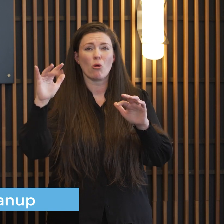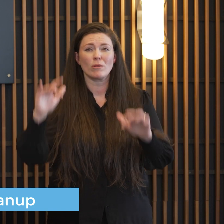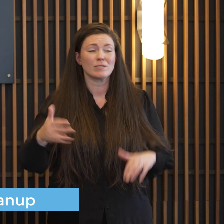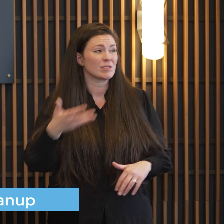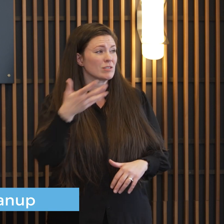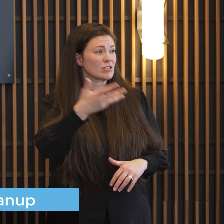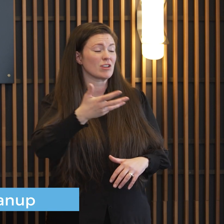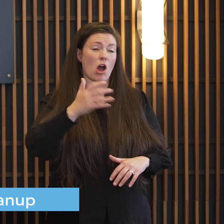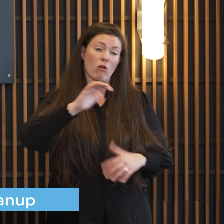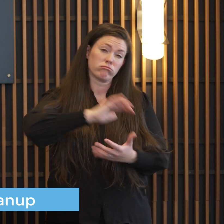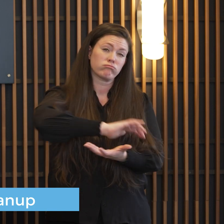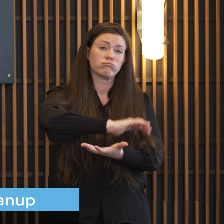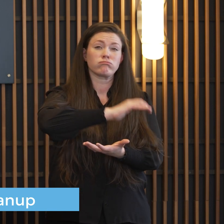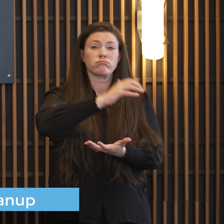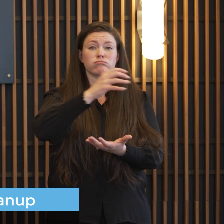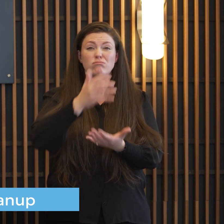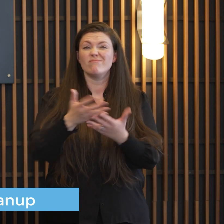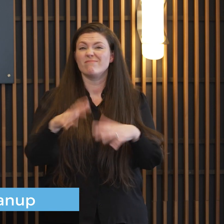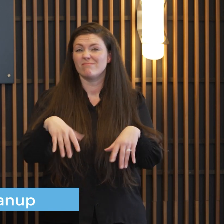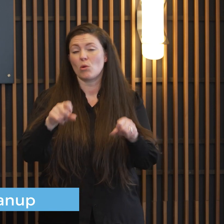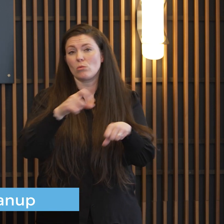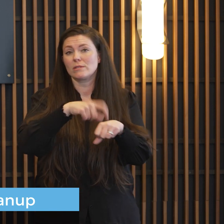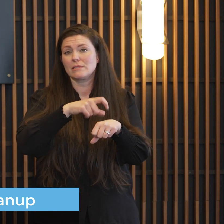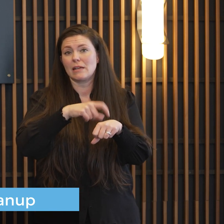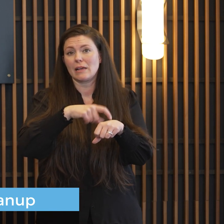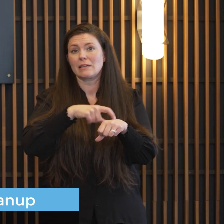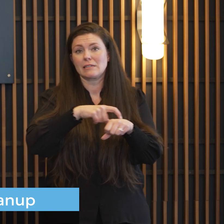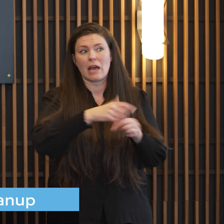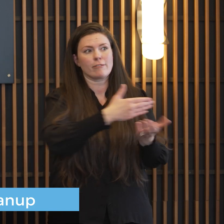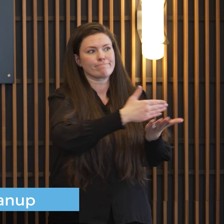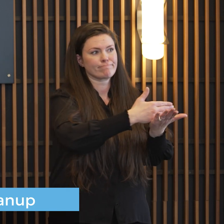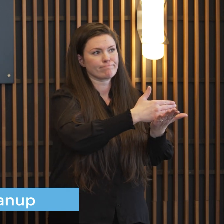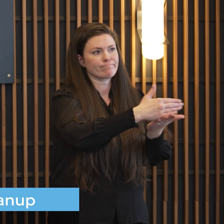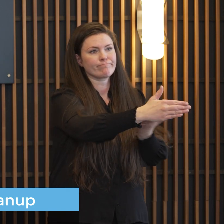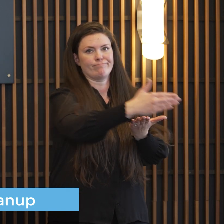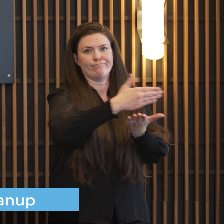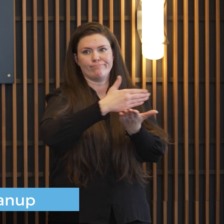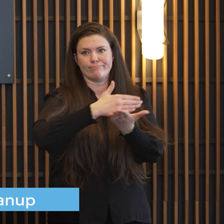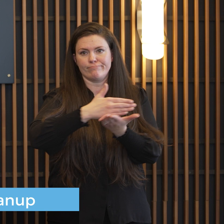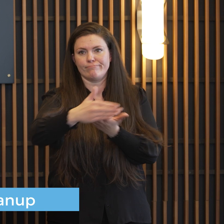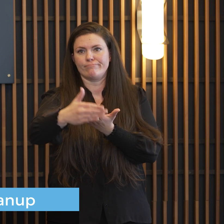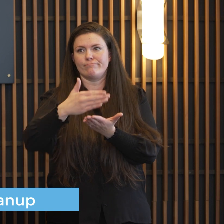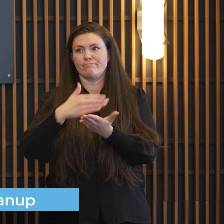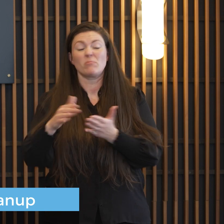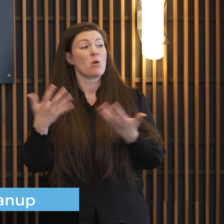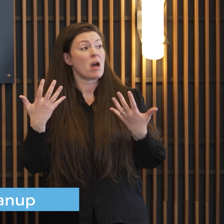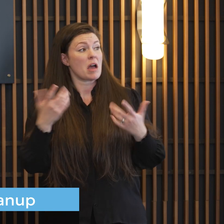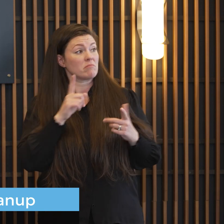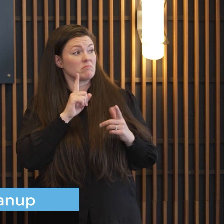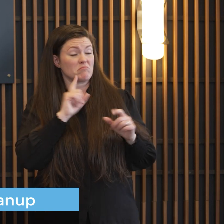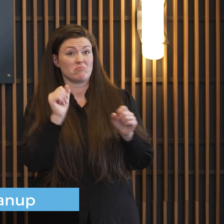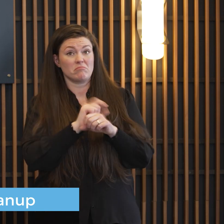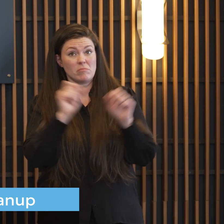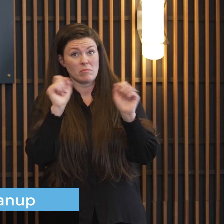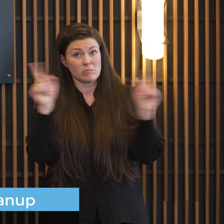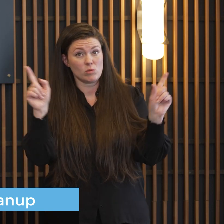there but it's going to take us a while to get these streets cleaned up i'm surprised how quickly we're going through some of these